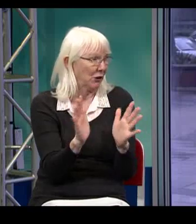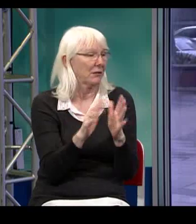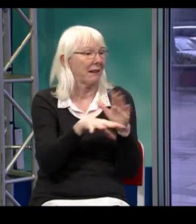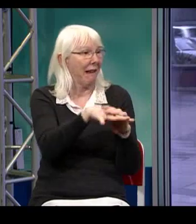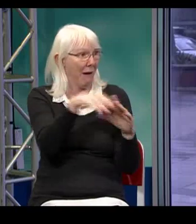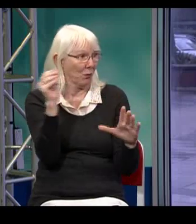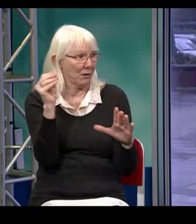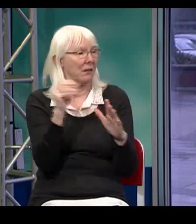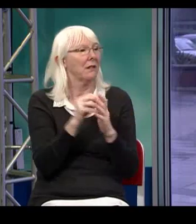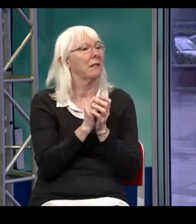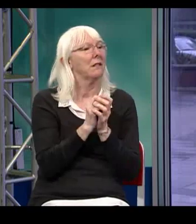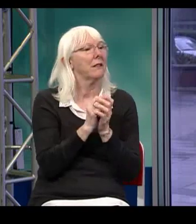training program.